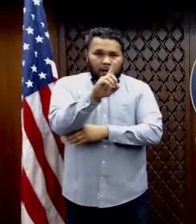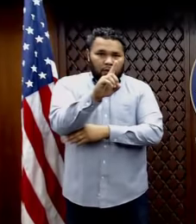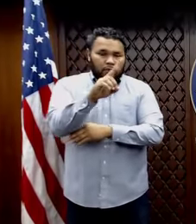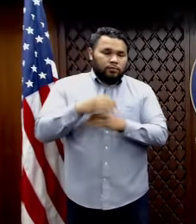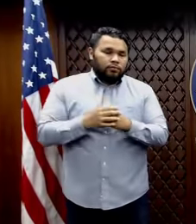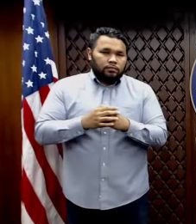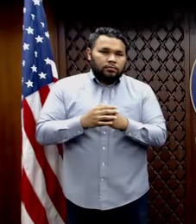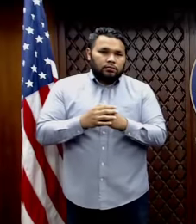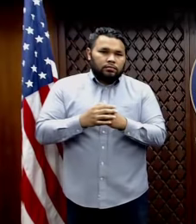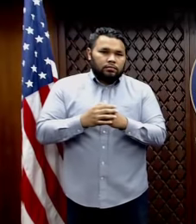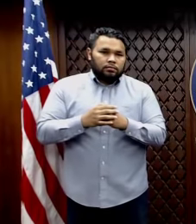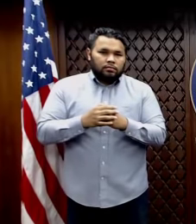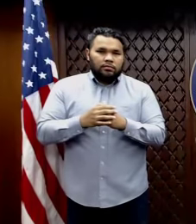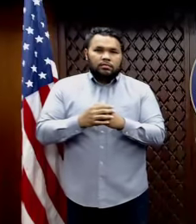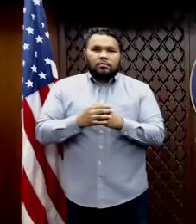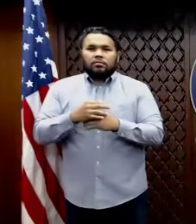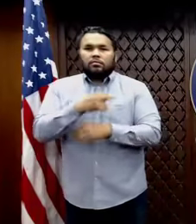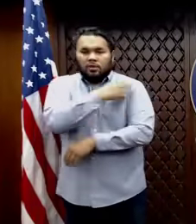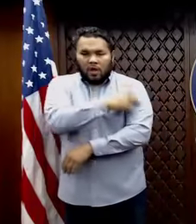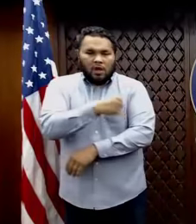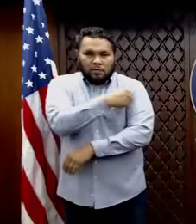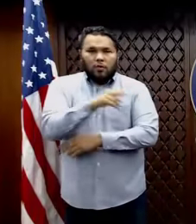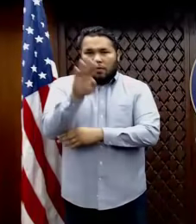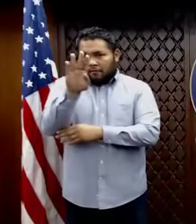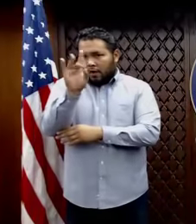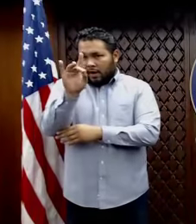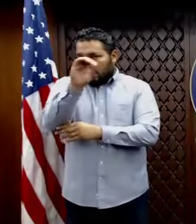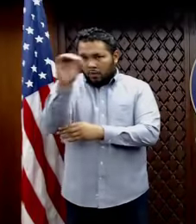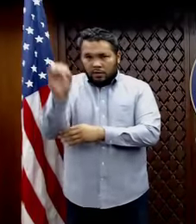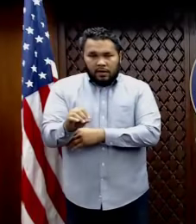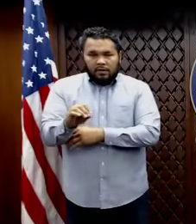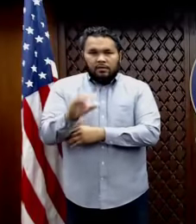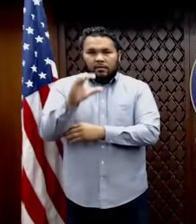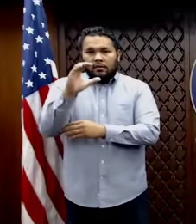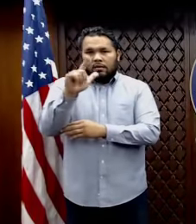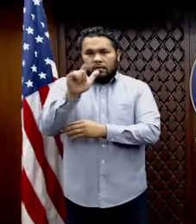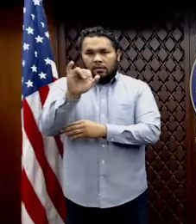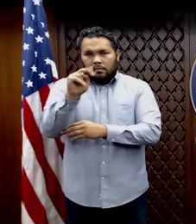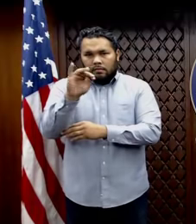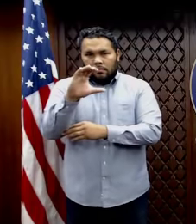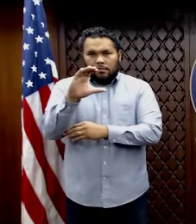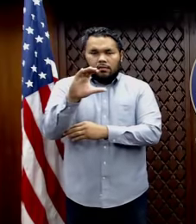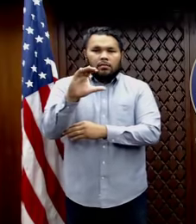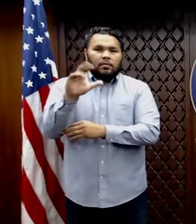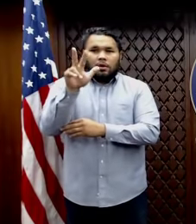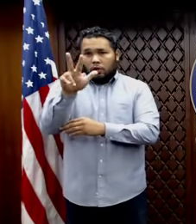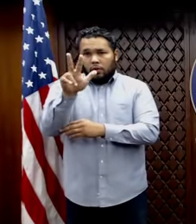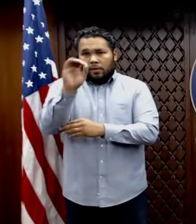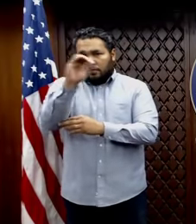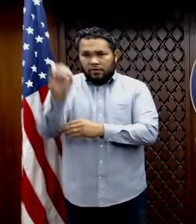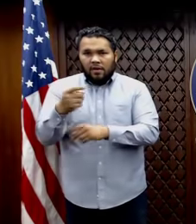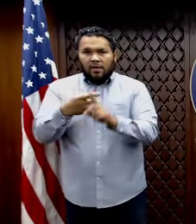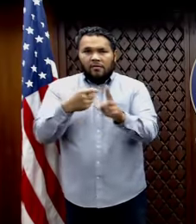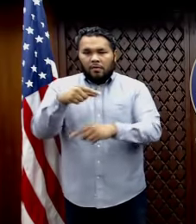cases are the hospitals, 48%, the clinics, 48%, and then three from a quarantine site.